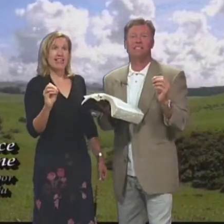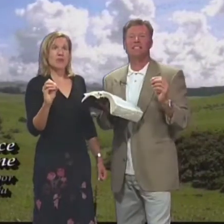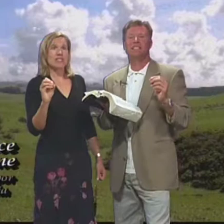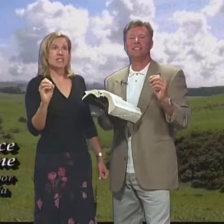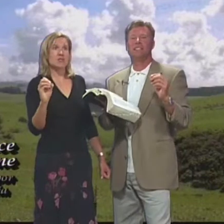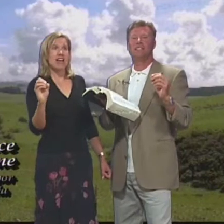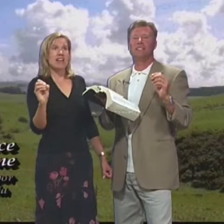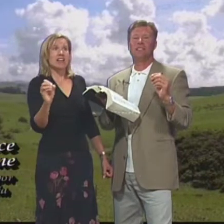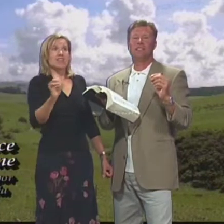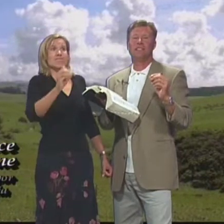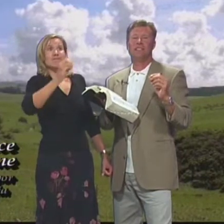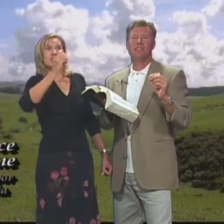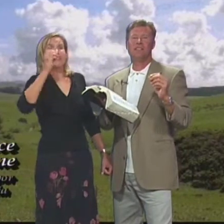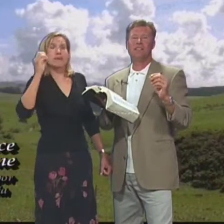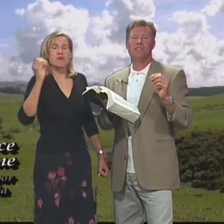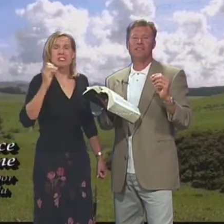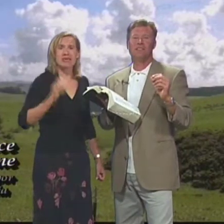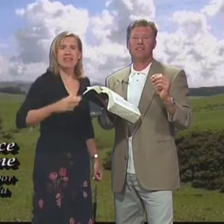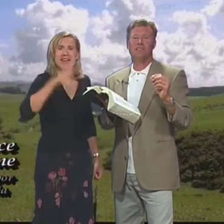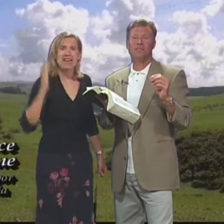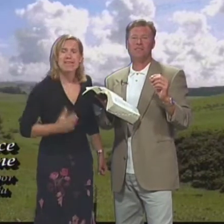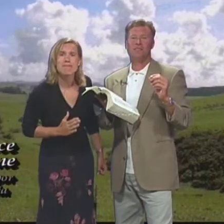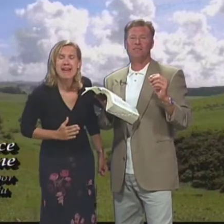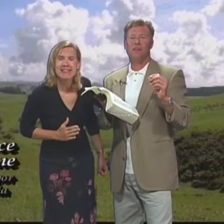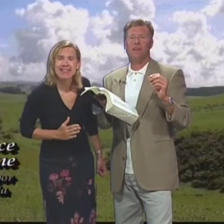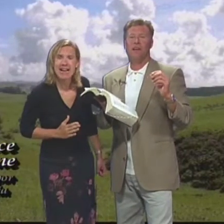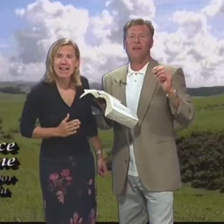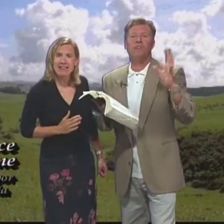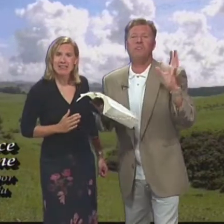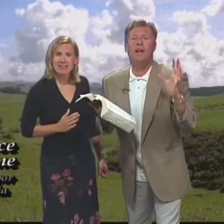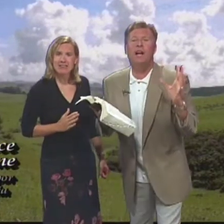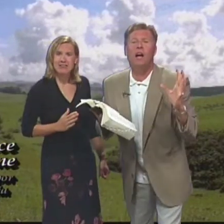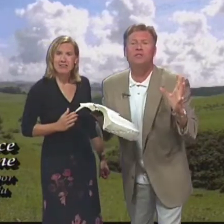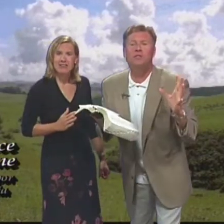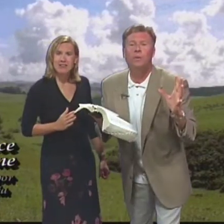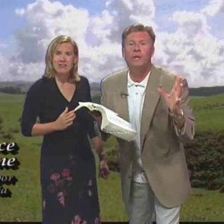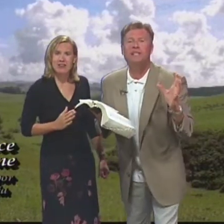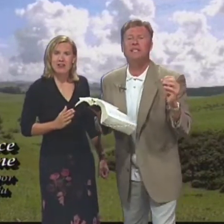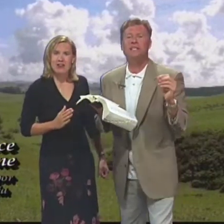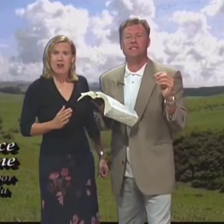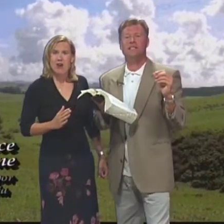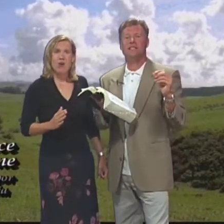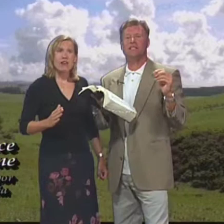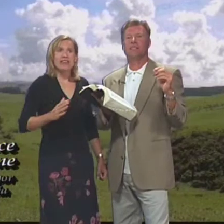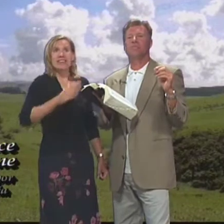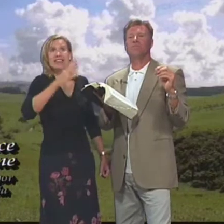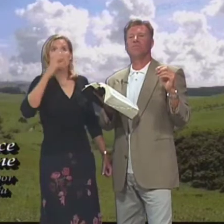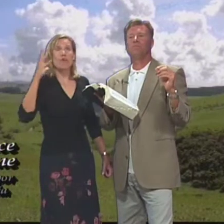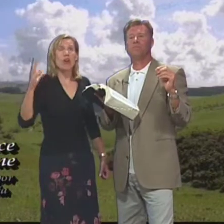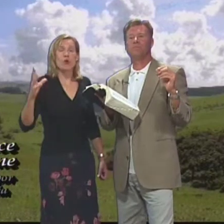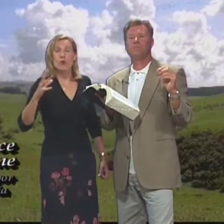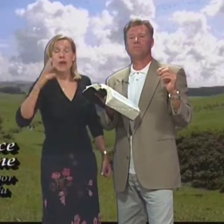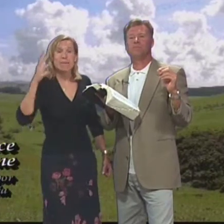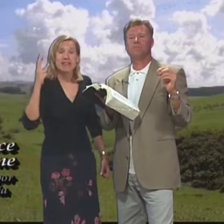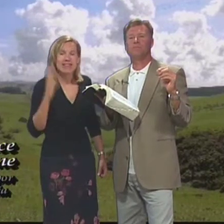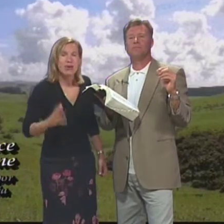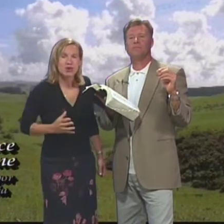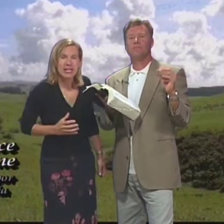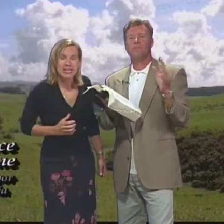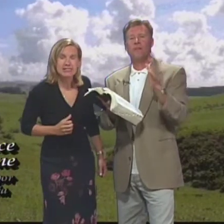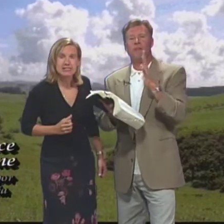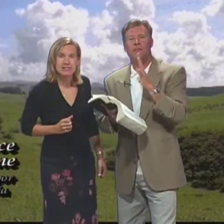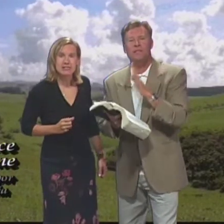Esta no es Una irresponsabilidad Carismática Or just Pentecostal craziness O una locura